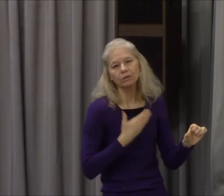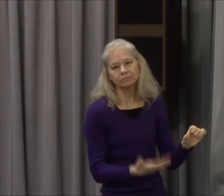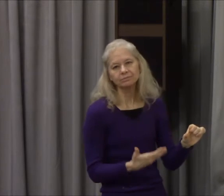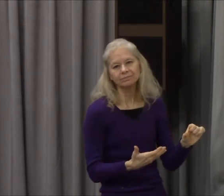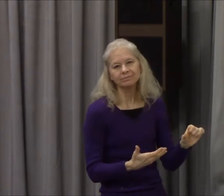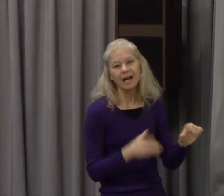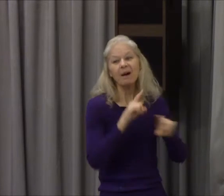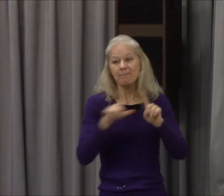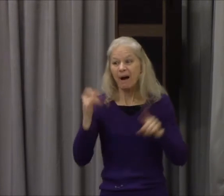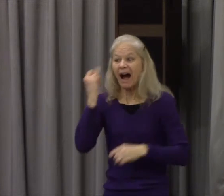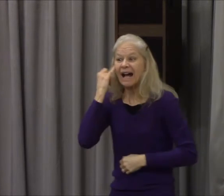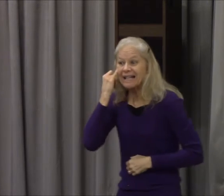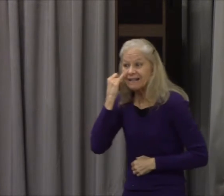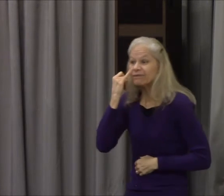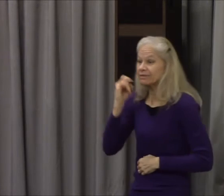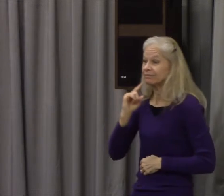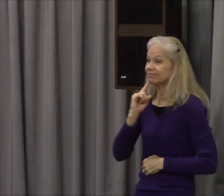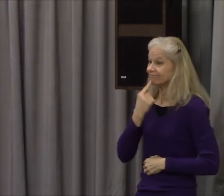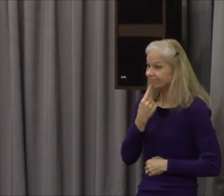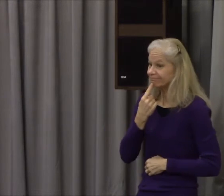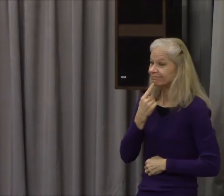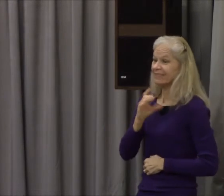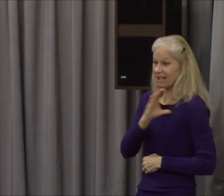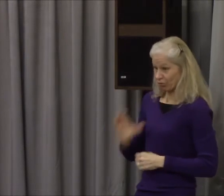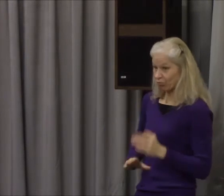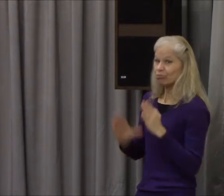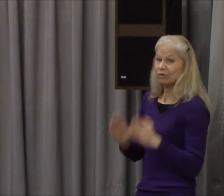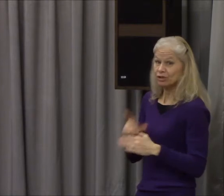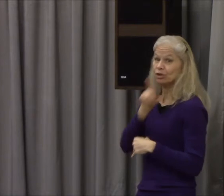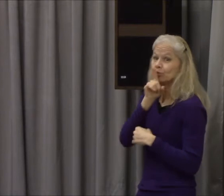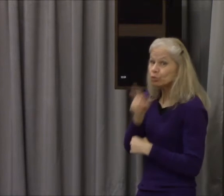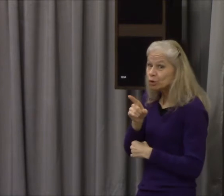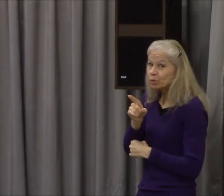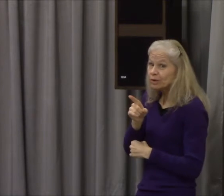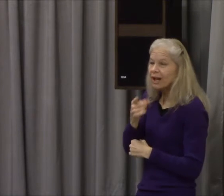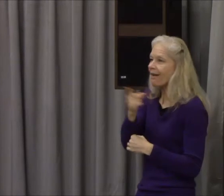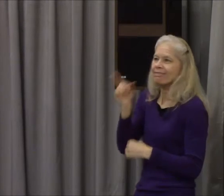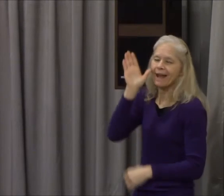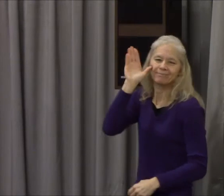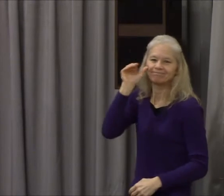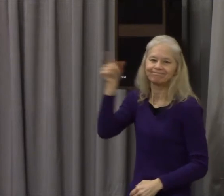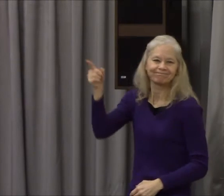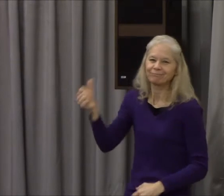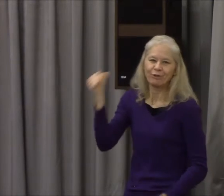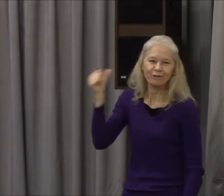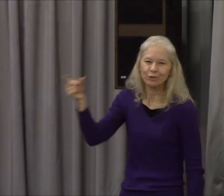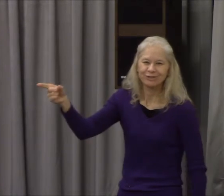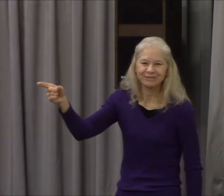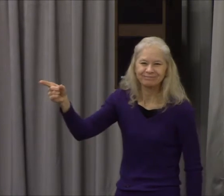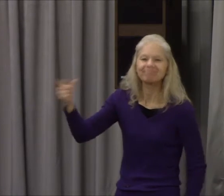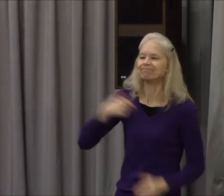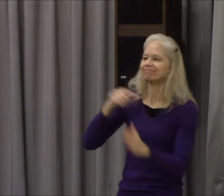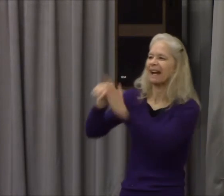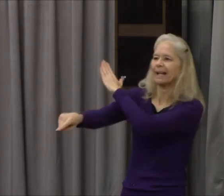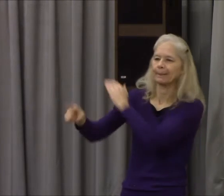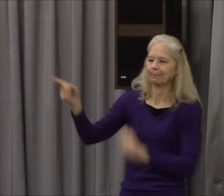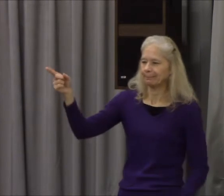on meeting on a certain fixed day before it was like when they sang in alternate verse a hymn to Christ as to a